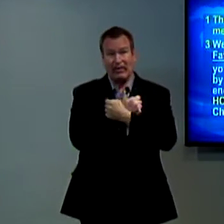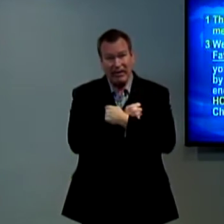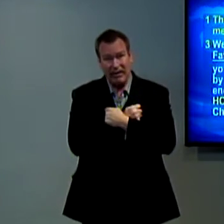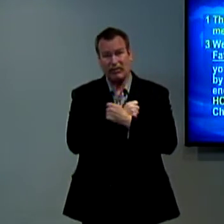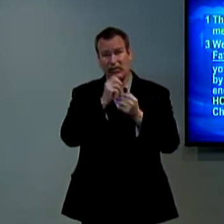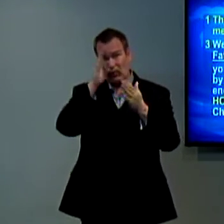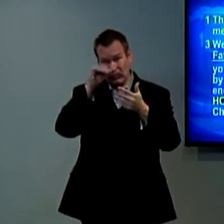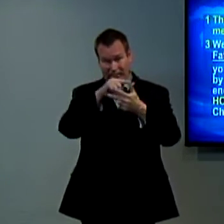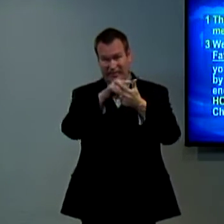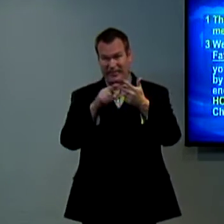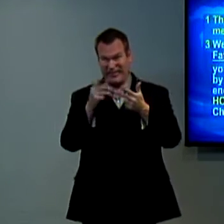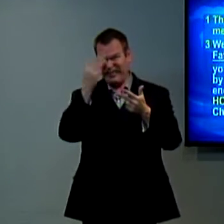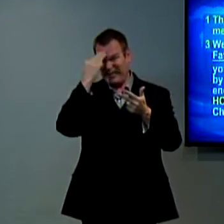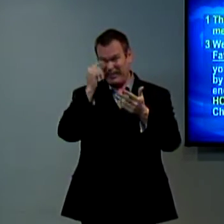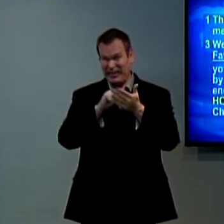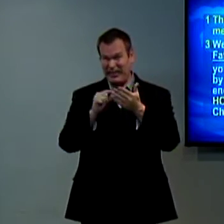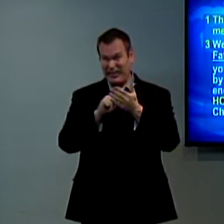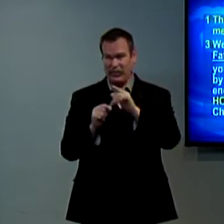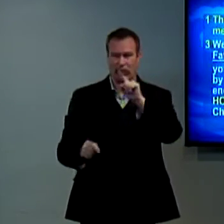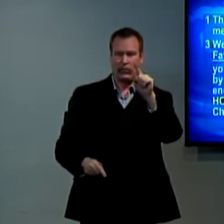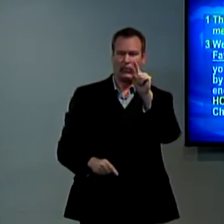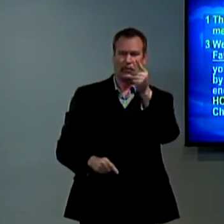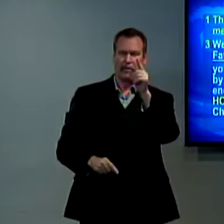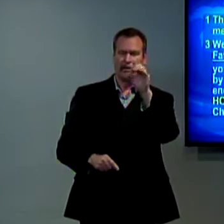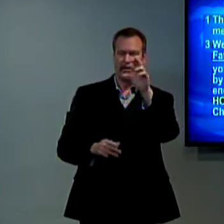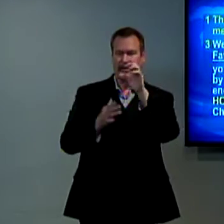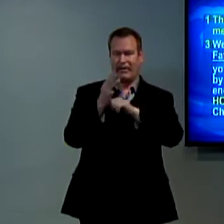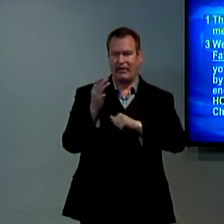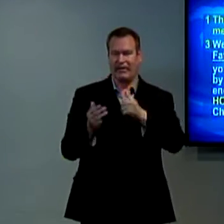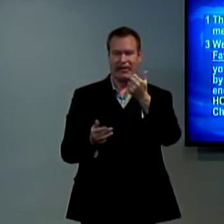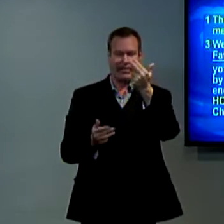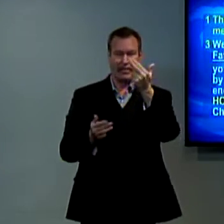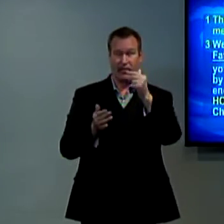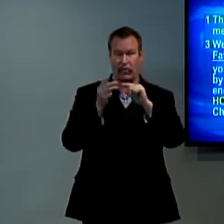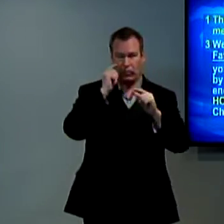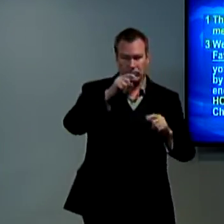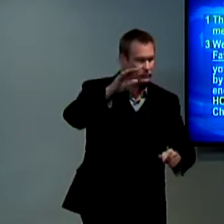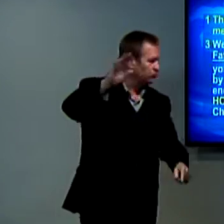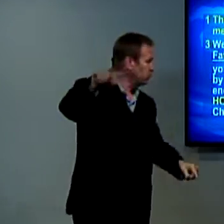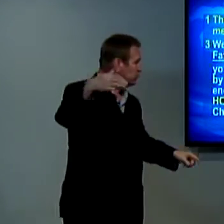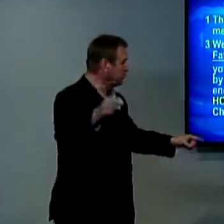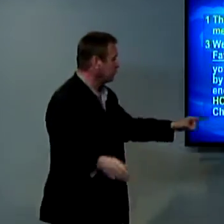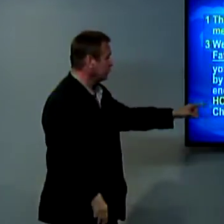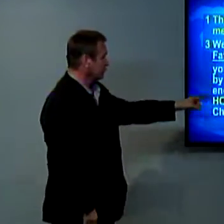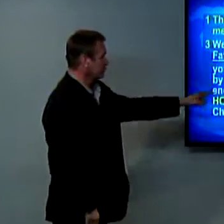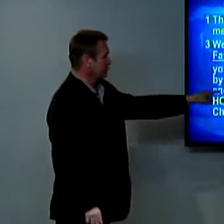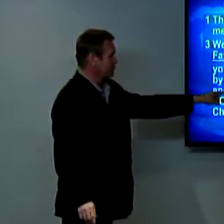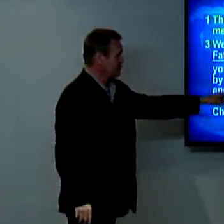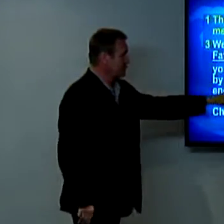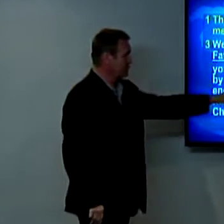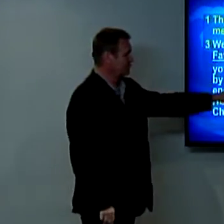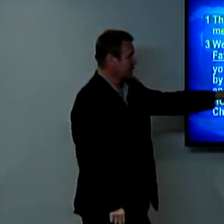faith hope and love 1st Corinthians chapter 13 we'll look at that verse next